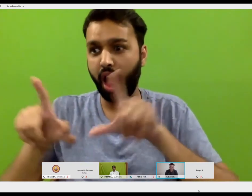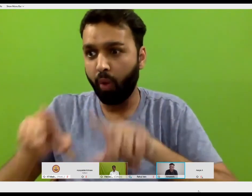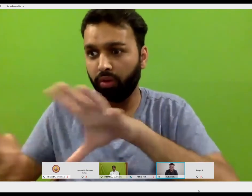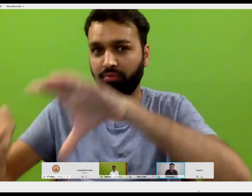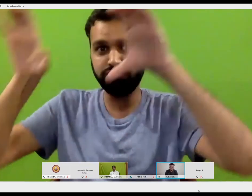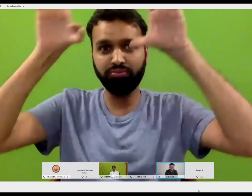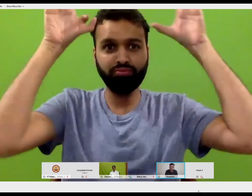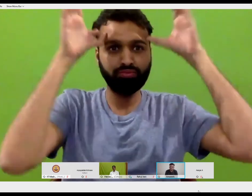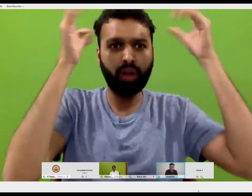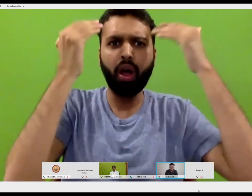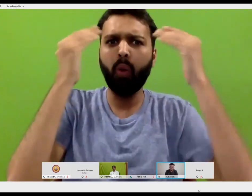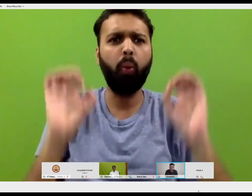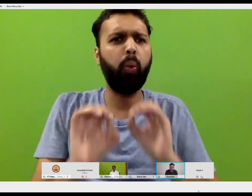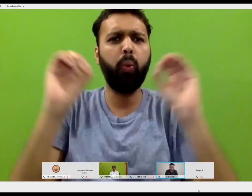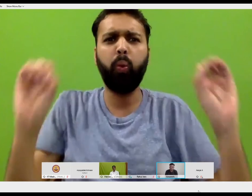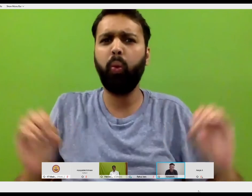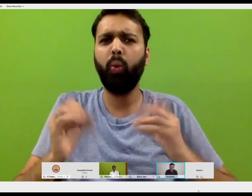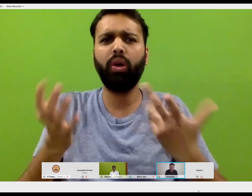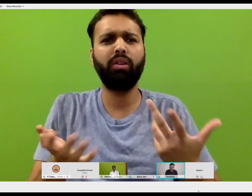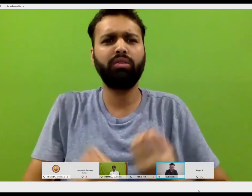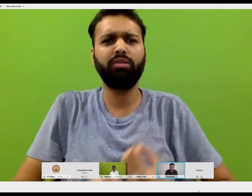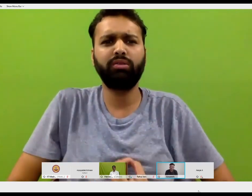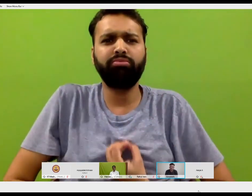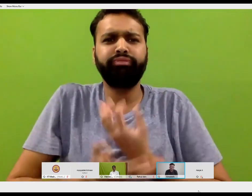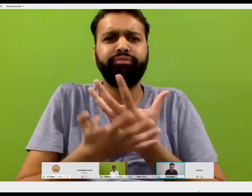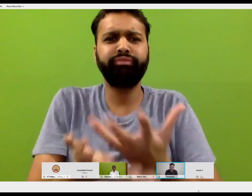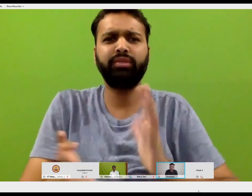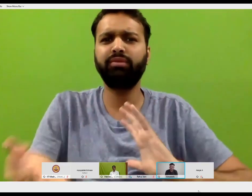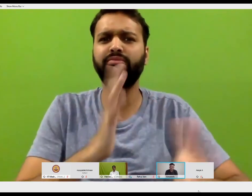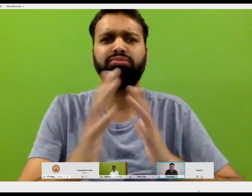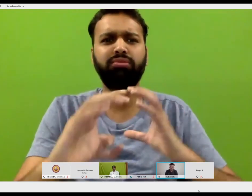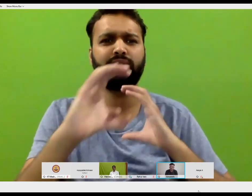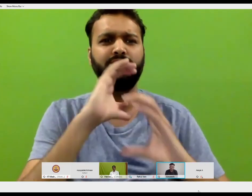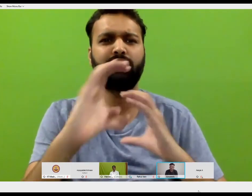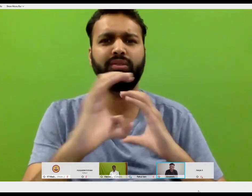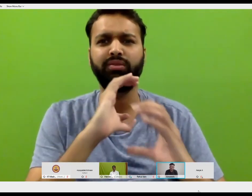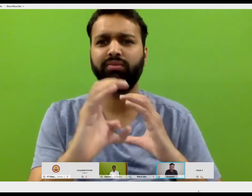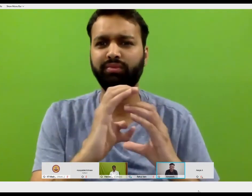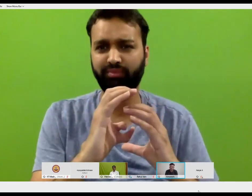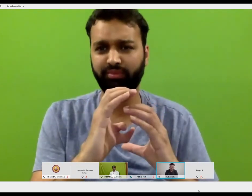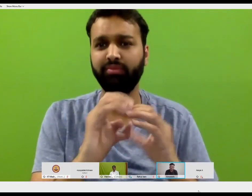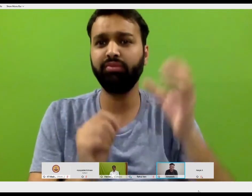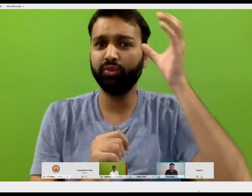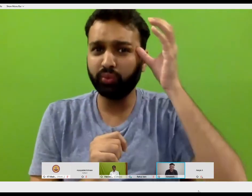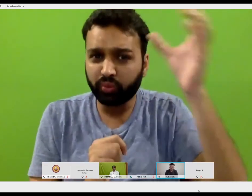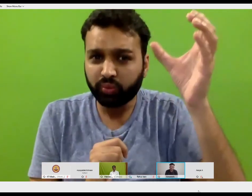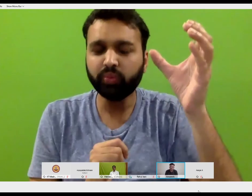so we don't have to, you know, like really attempt to make so much of